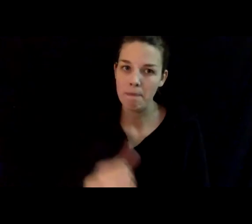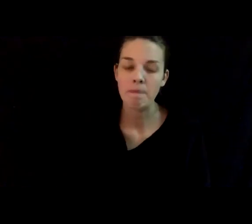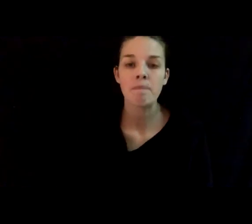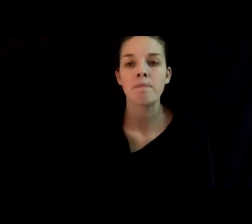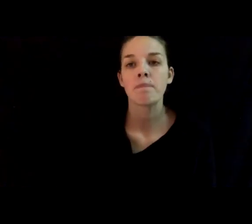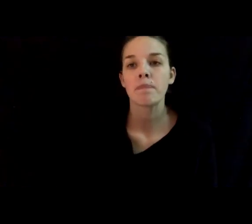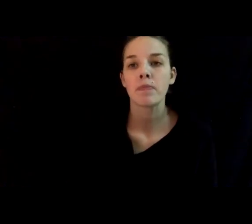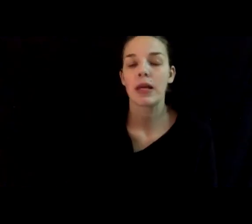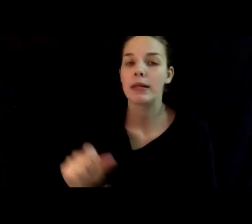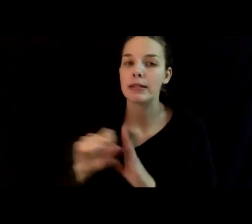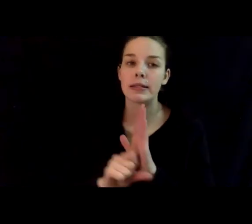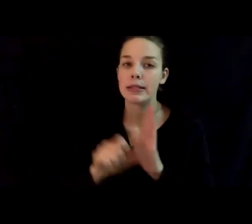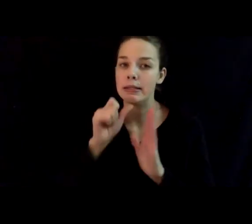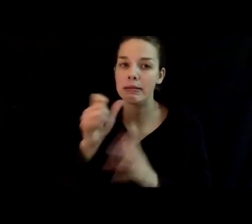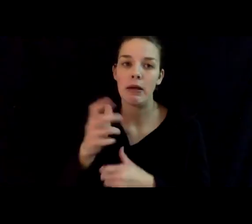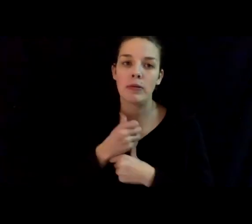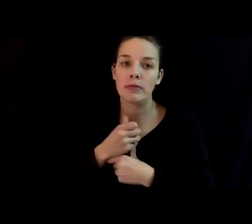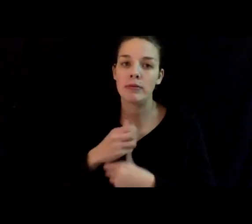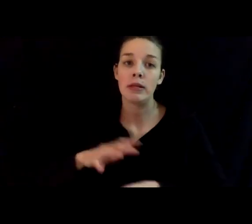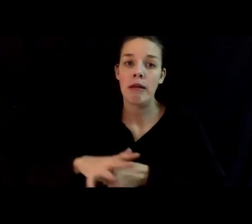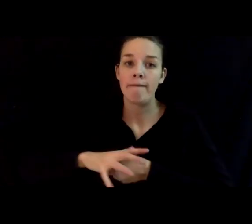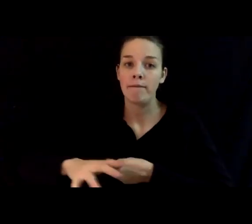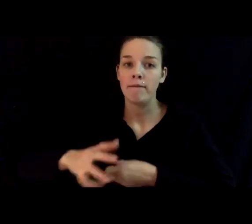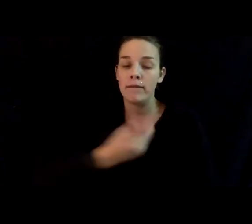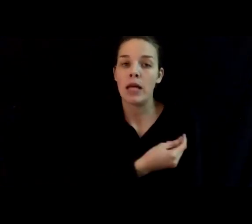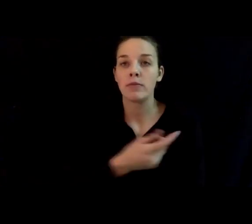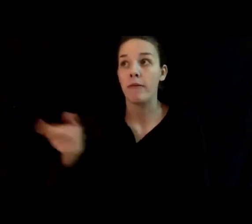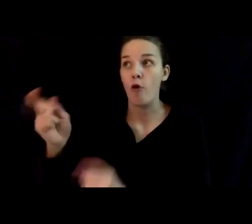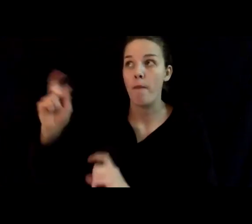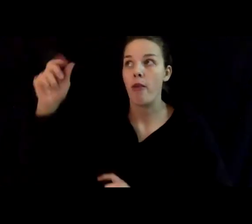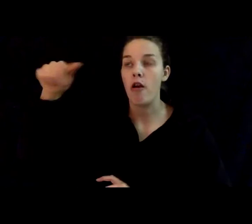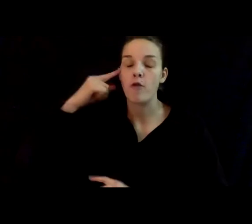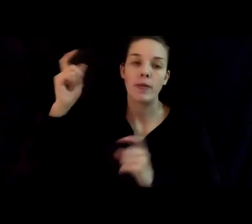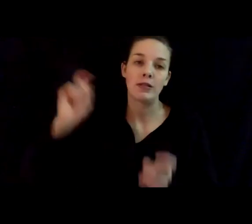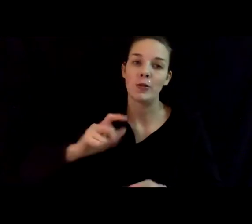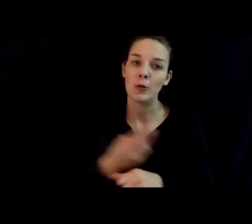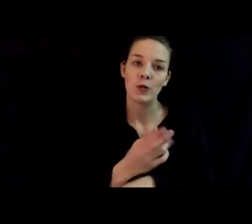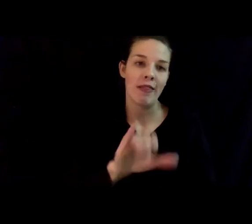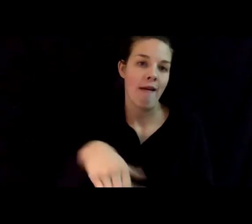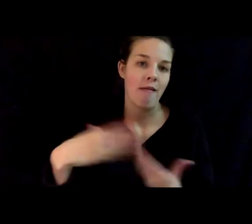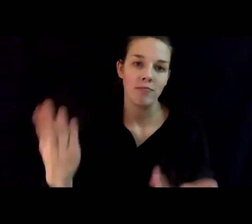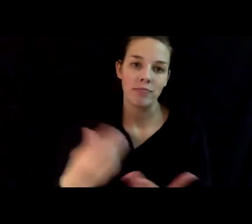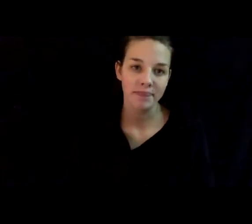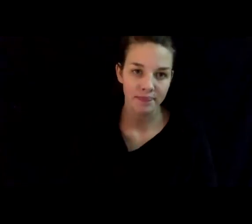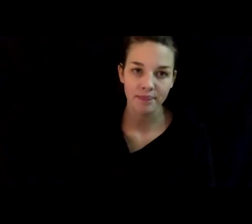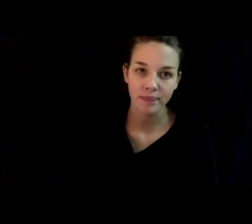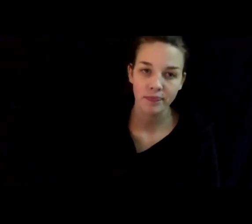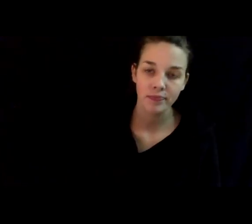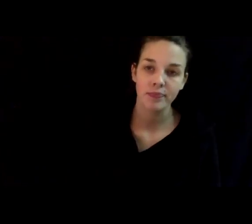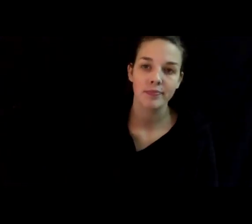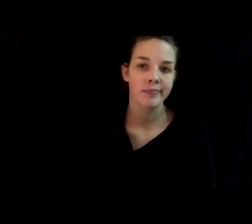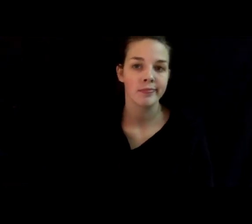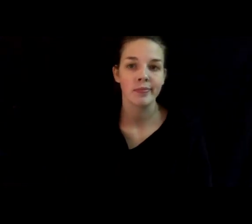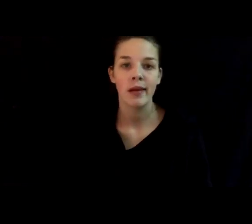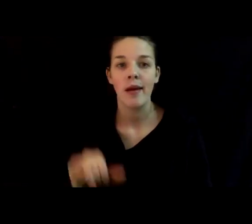The state is not receiving sufficient vaccine from the federal government to implement this recommendation. Neither has